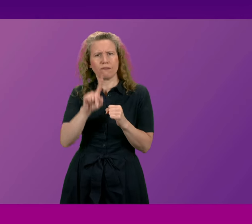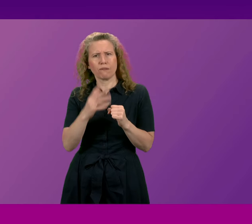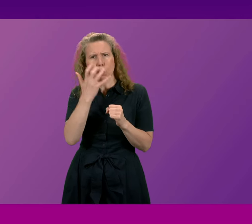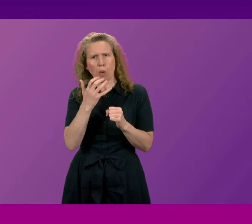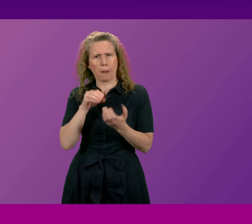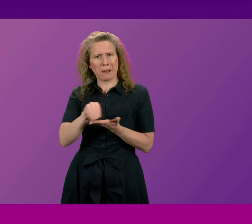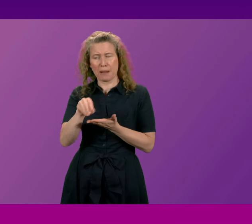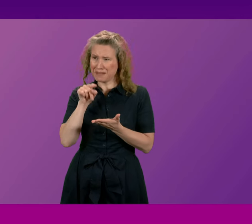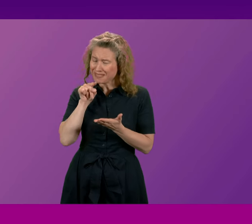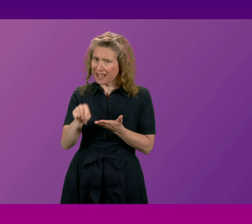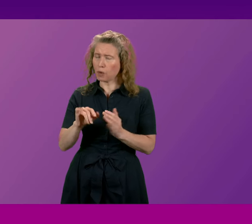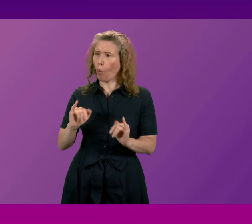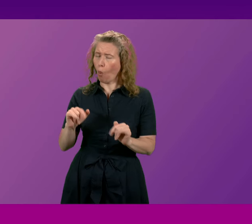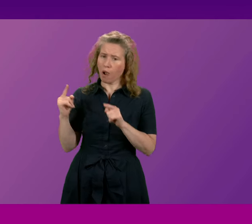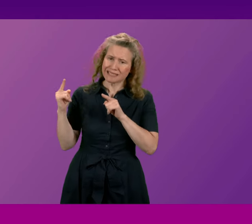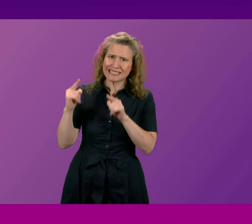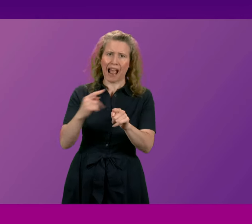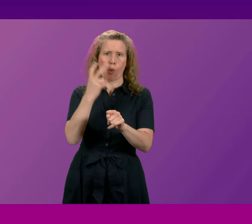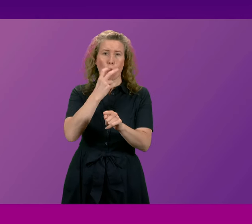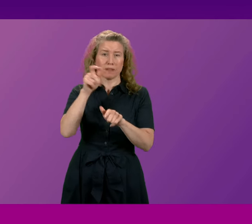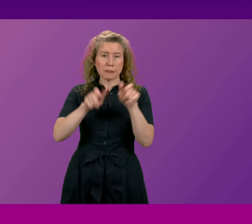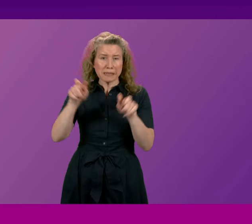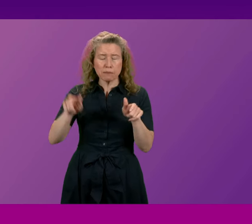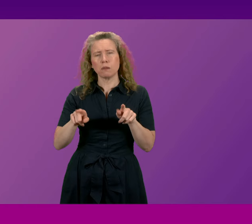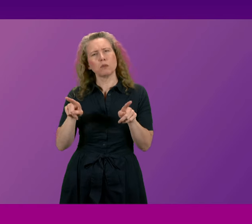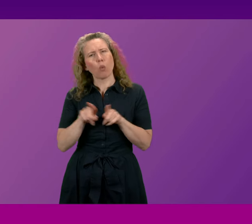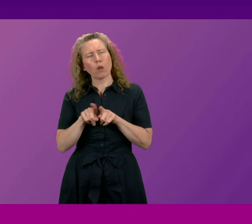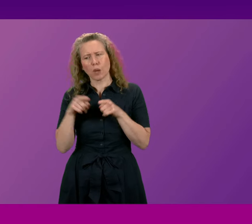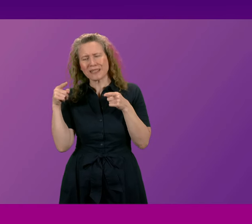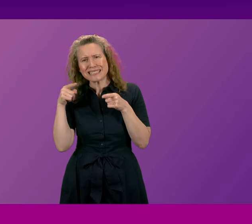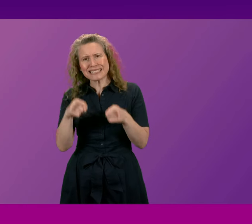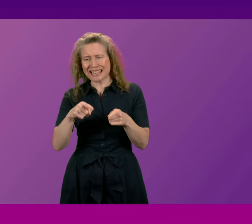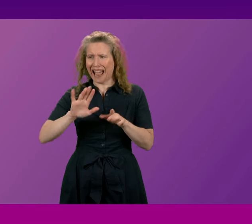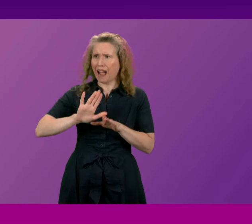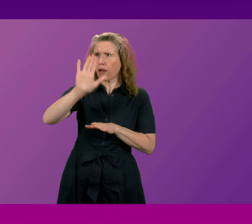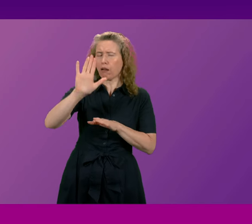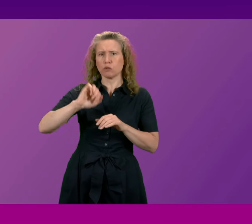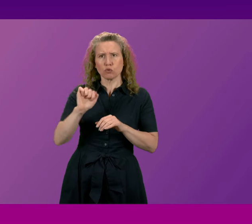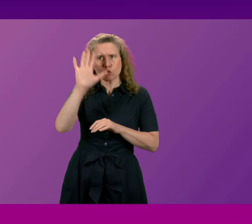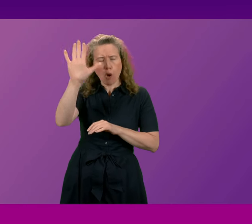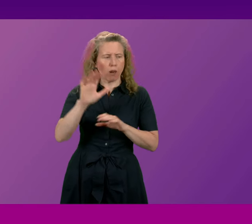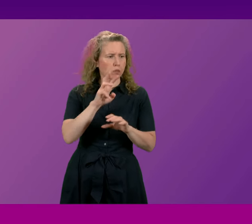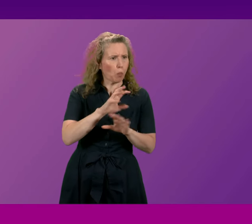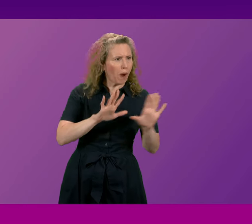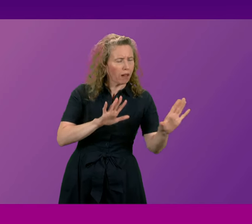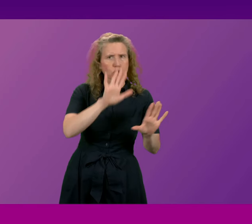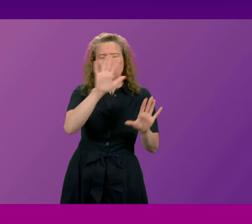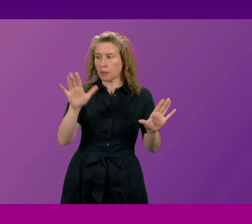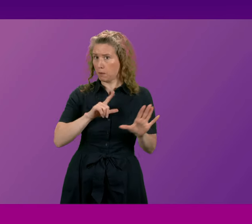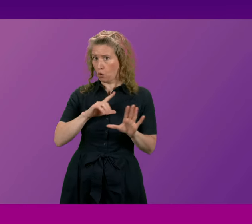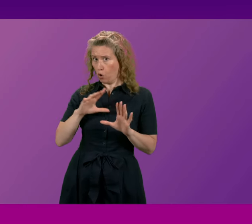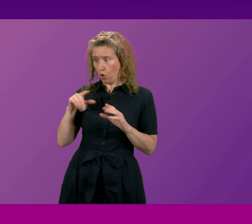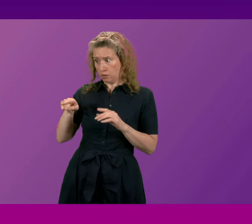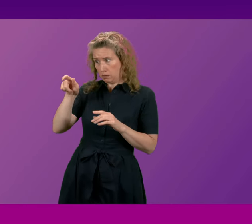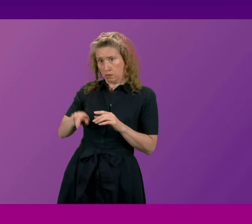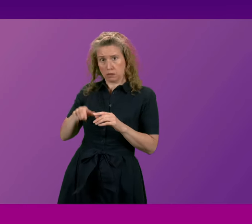not only an attack on older people but an attack on devolution itself as the chancellors showed no